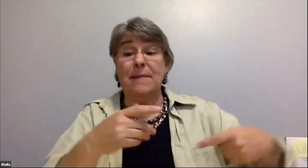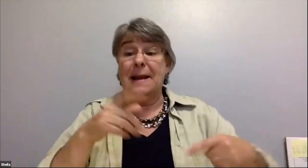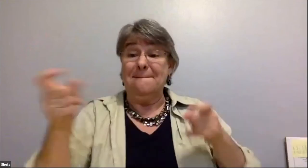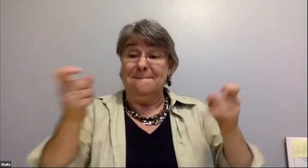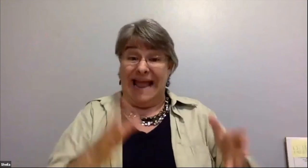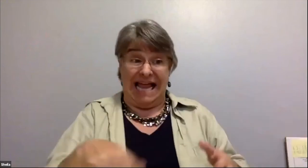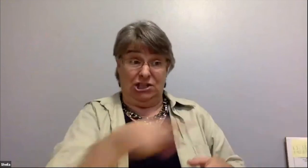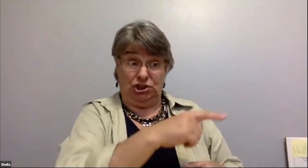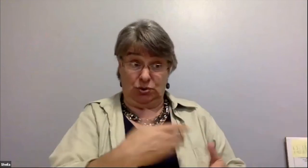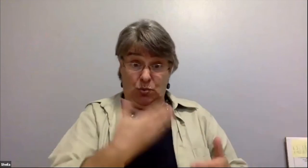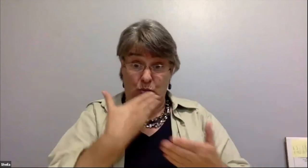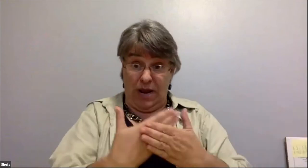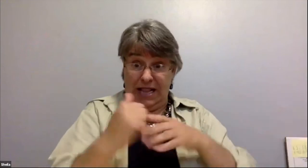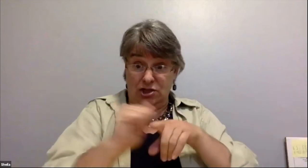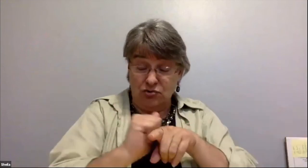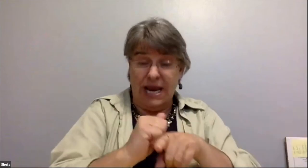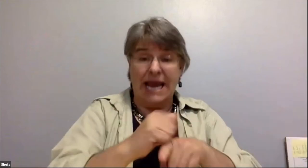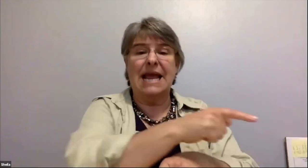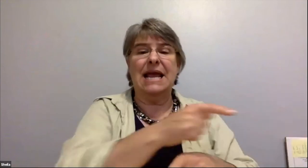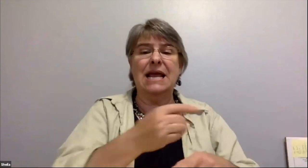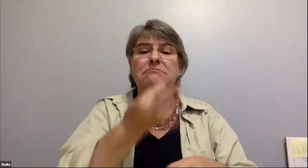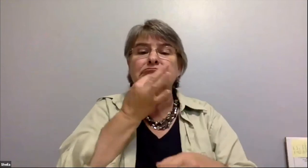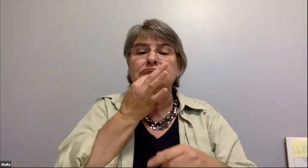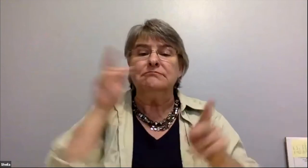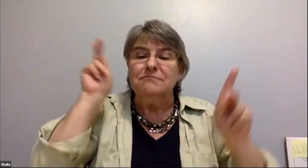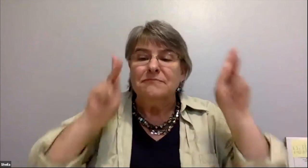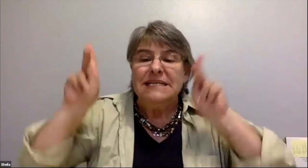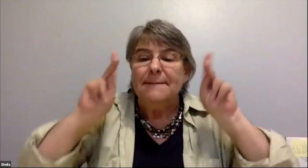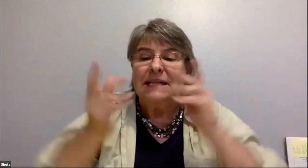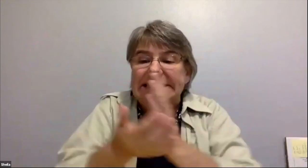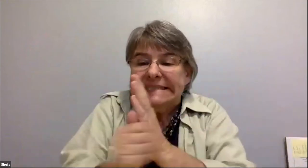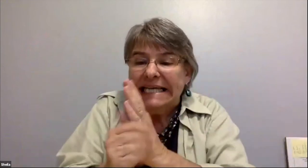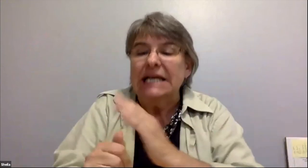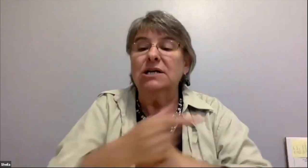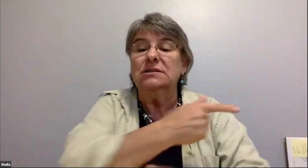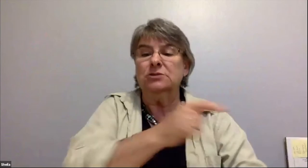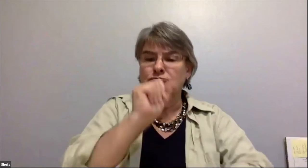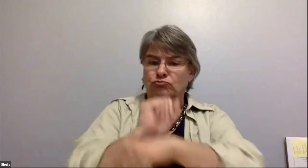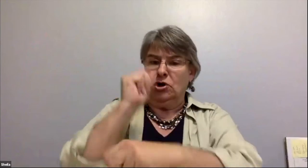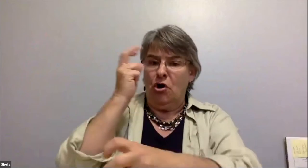the the people oriented and they have a good work ethic point